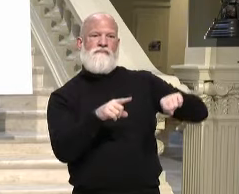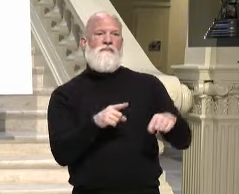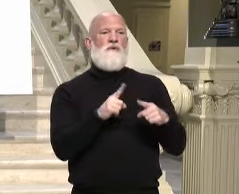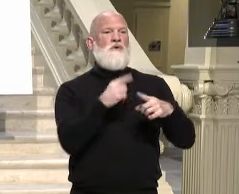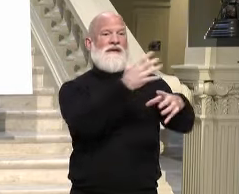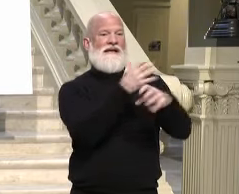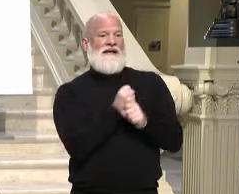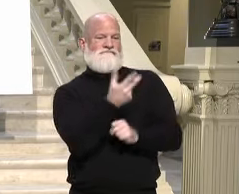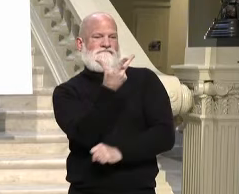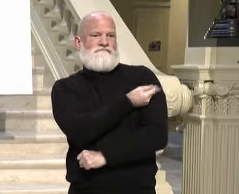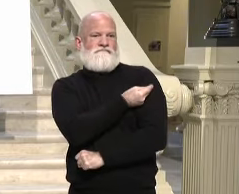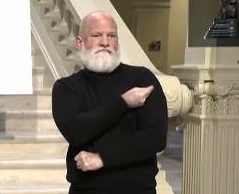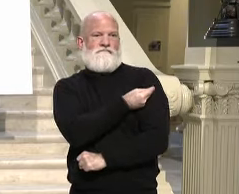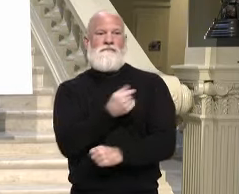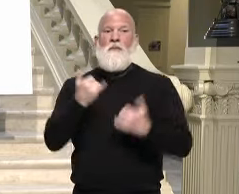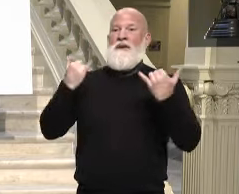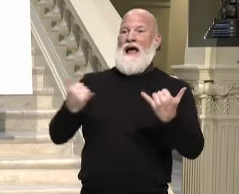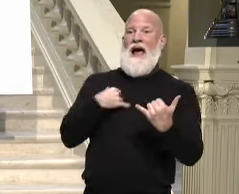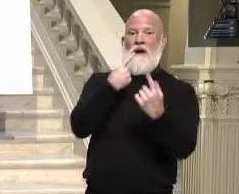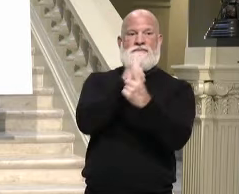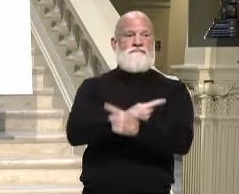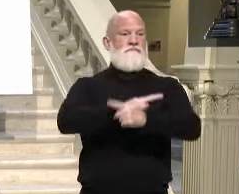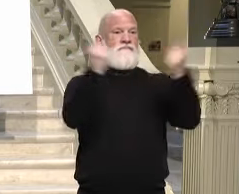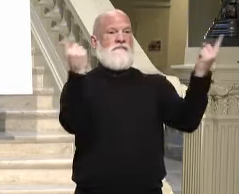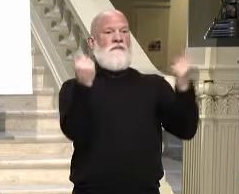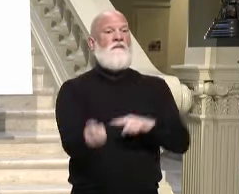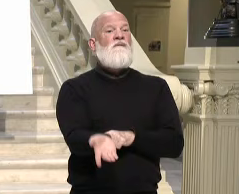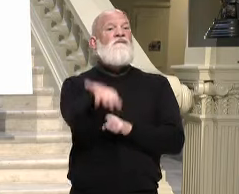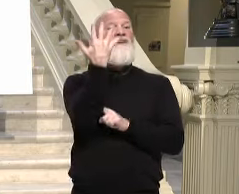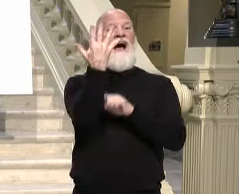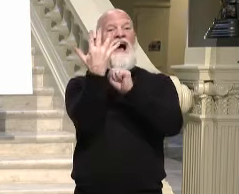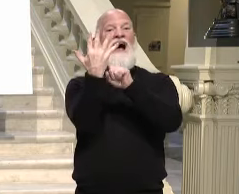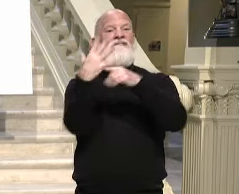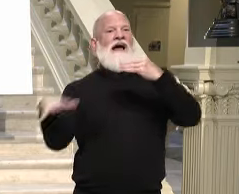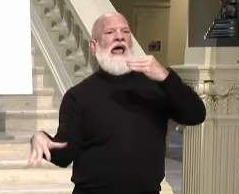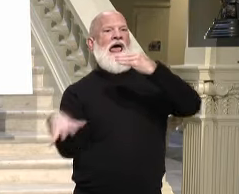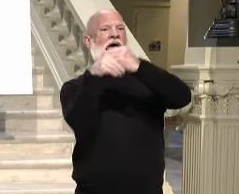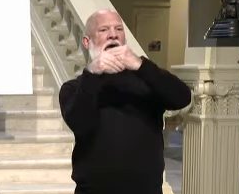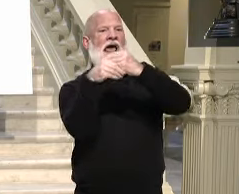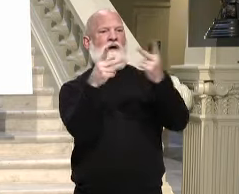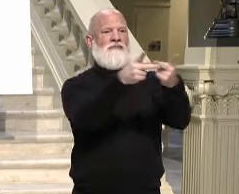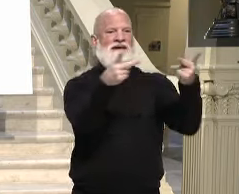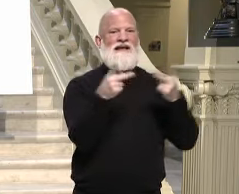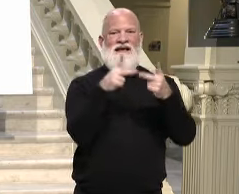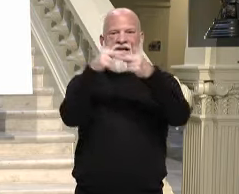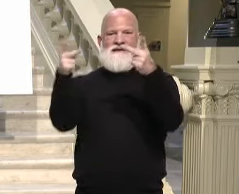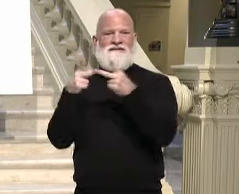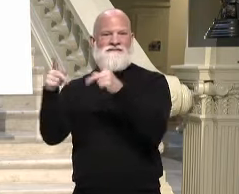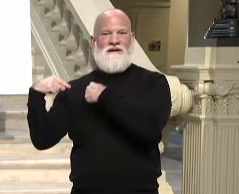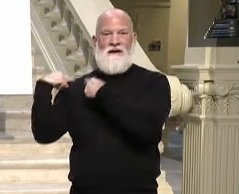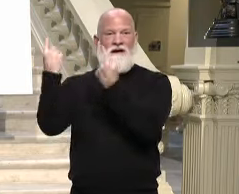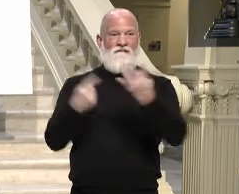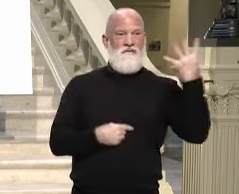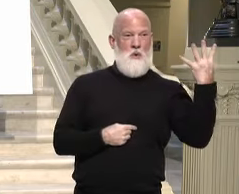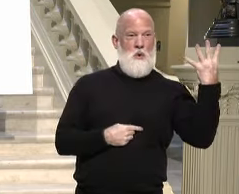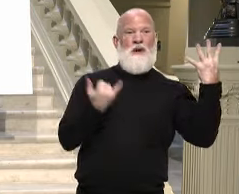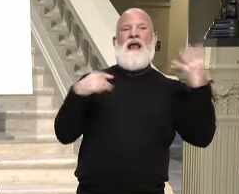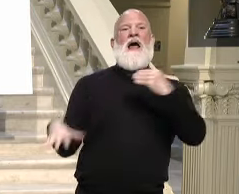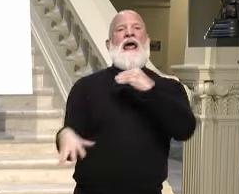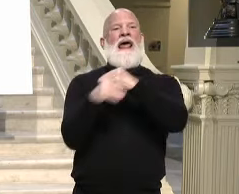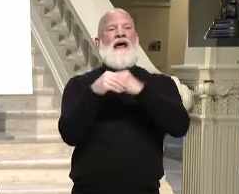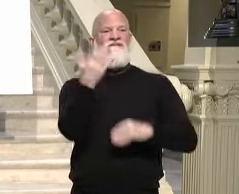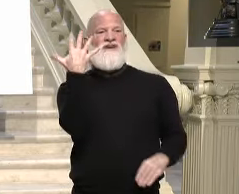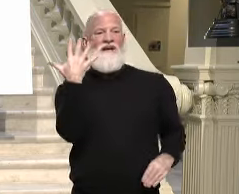five additional state-operated mass vaccination sites in Chatham, Ware, Washington,